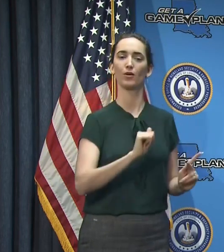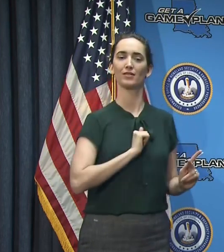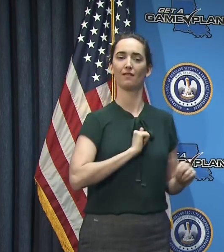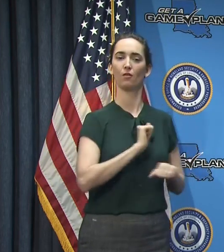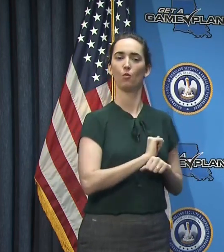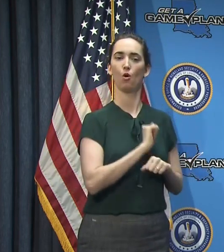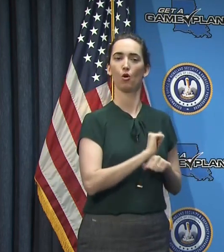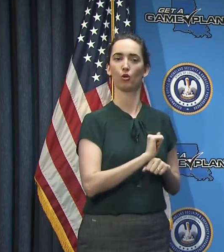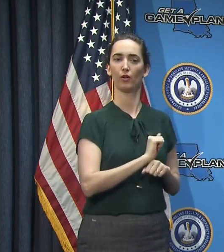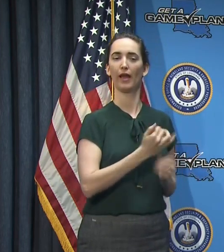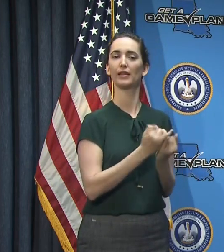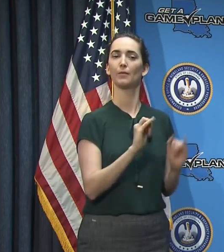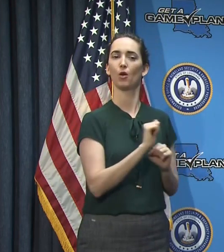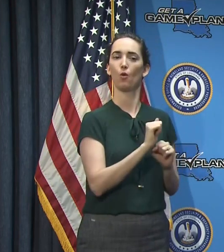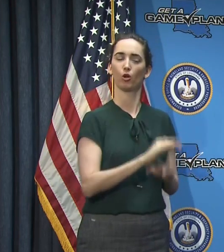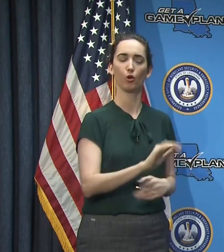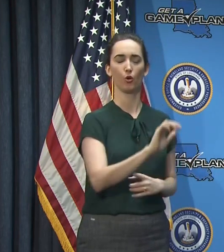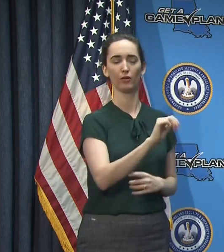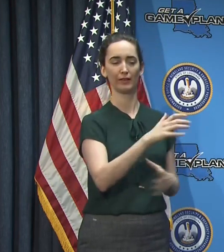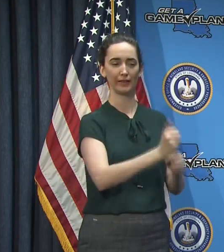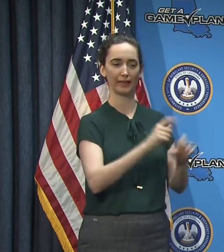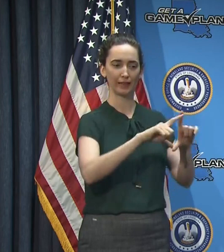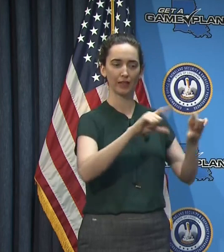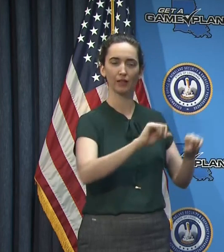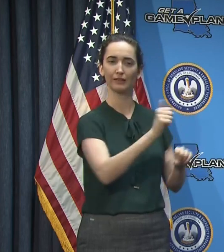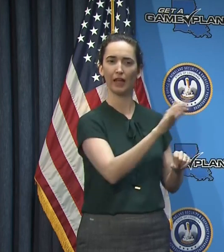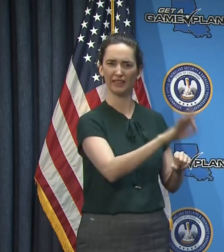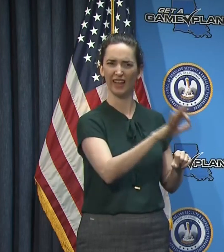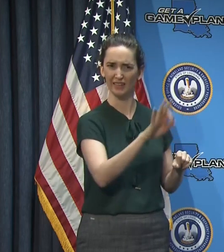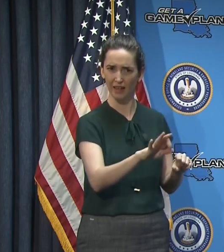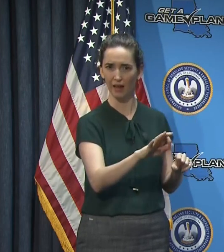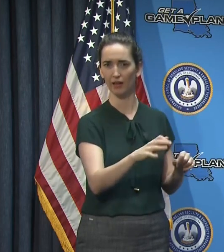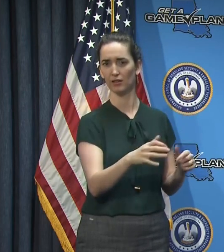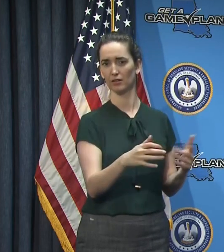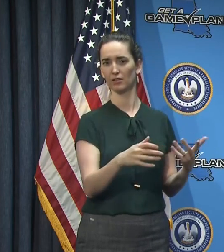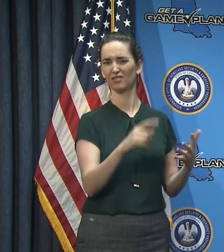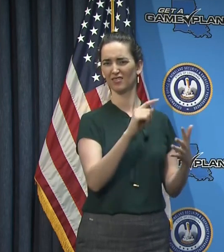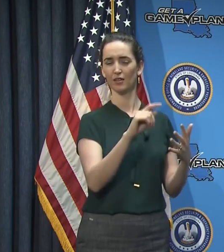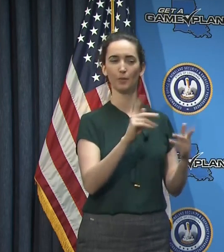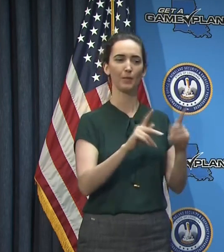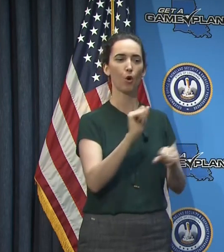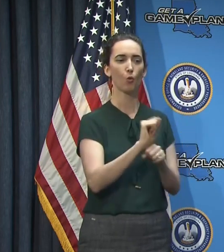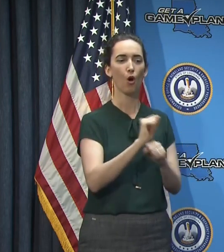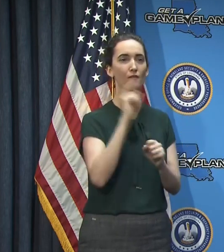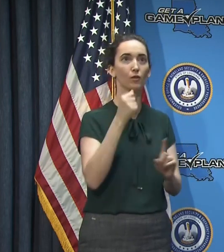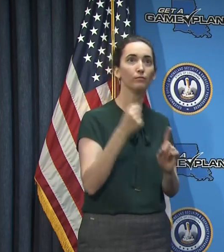1099 workers, self-employed gig workers and so forth.